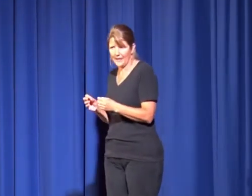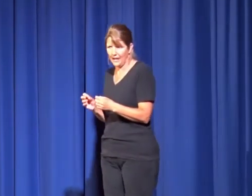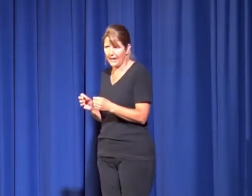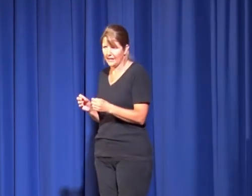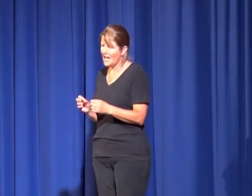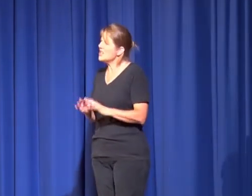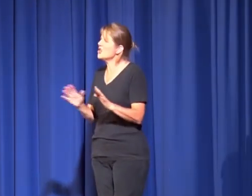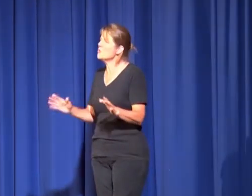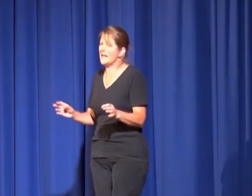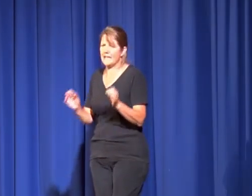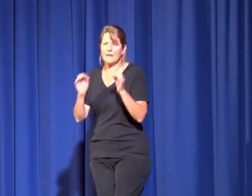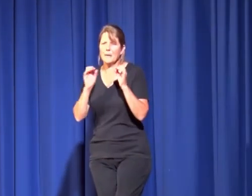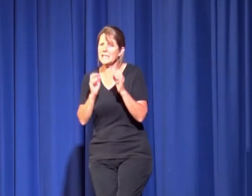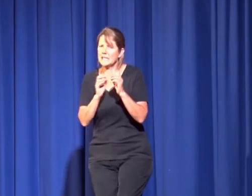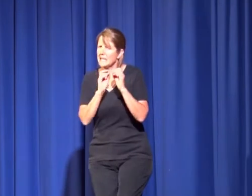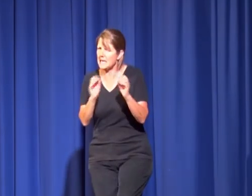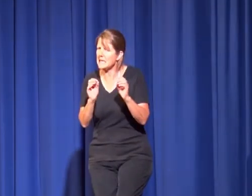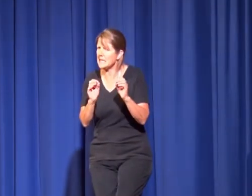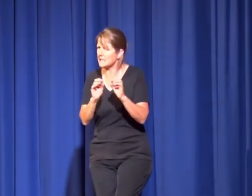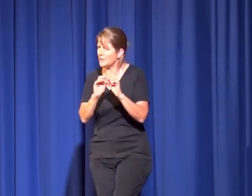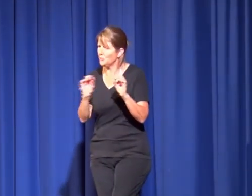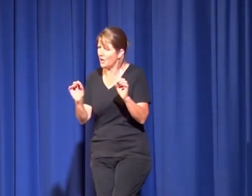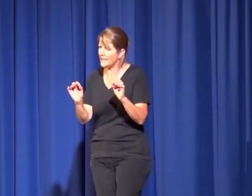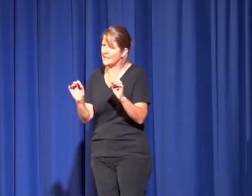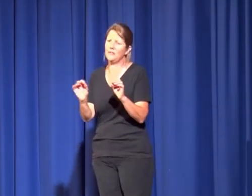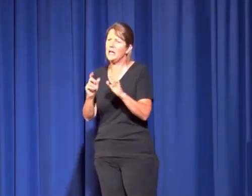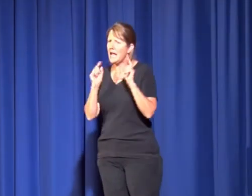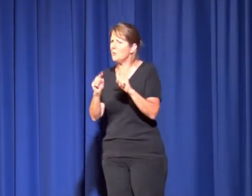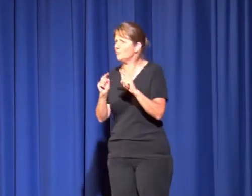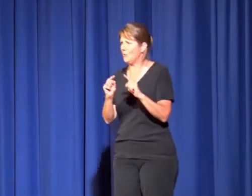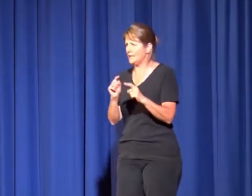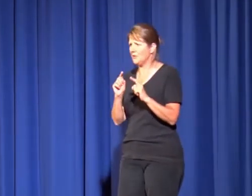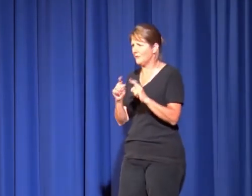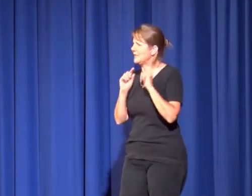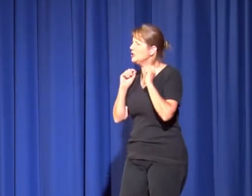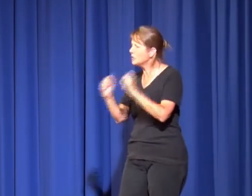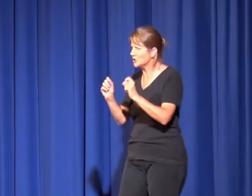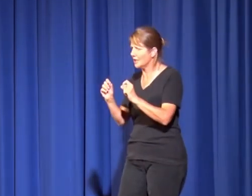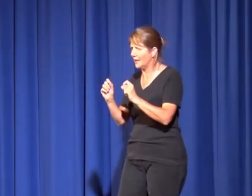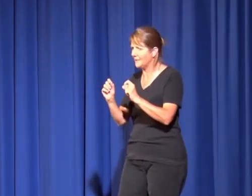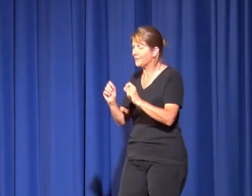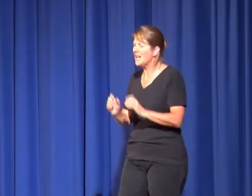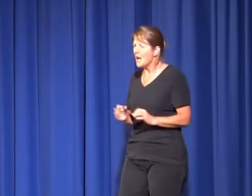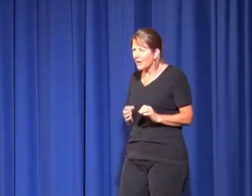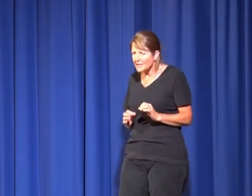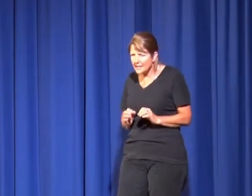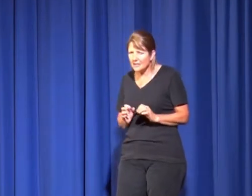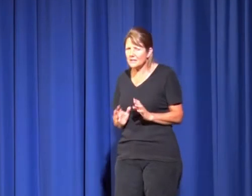it without lying. No way, if my dad gets any hint that you are hiding anything, he will be around here in a flash, you've got to lie. I was still